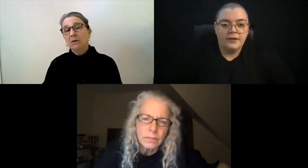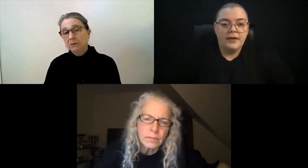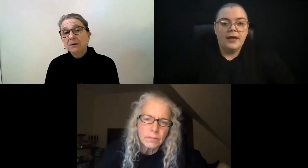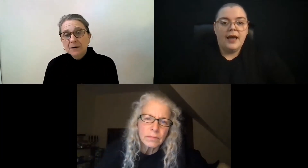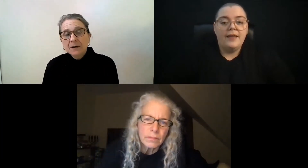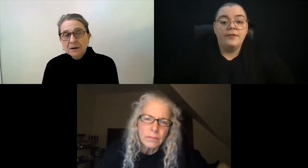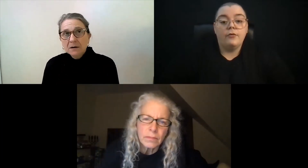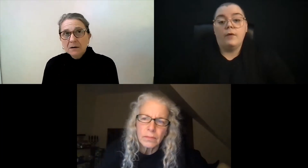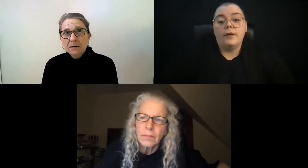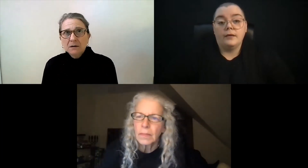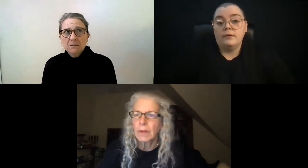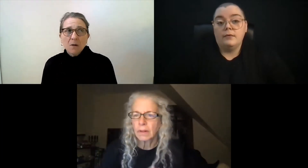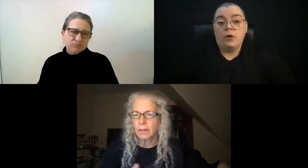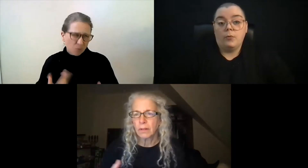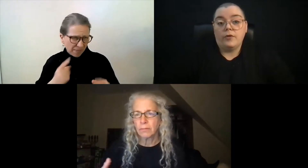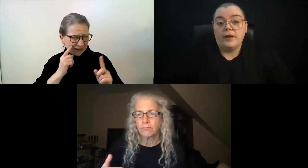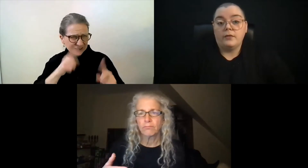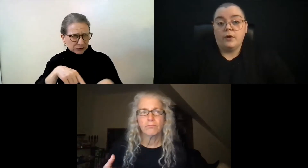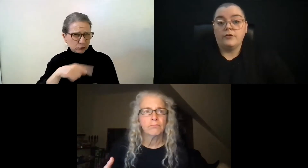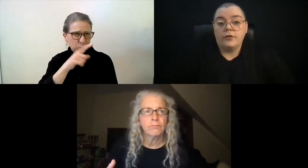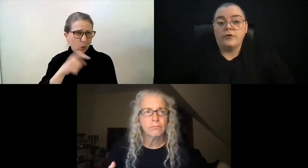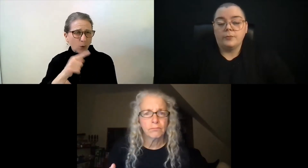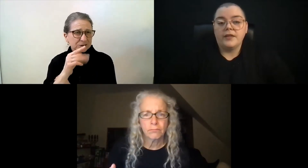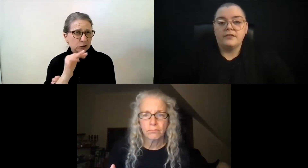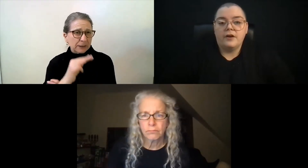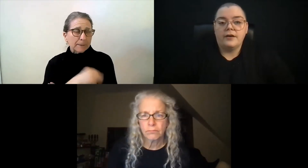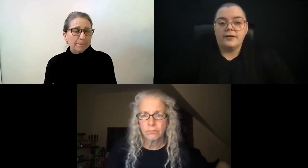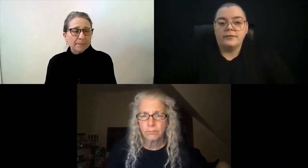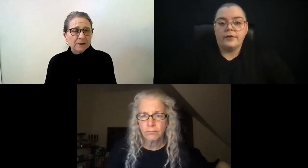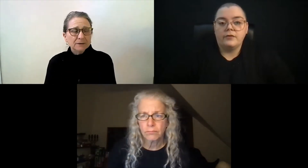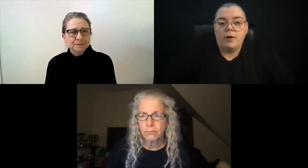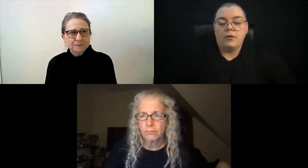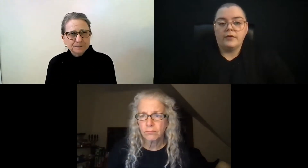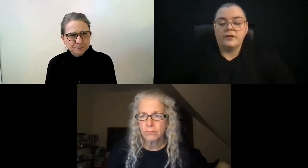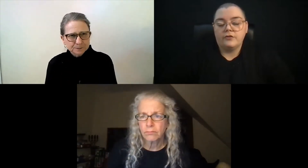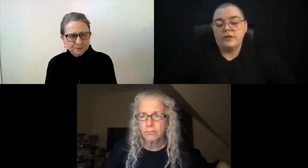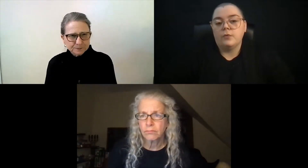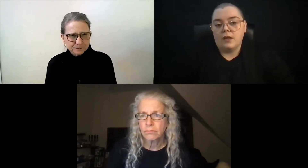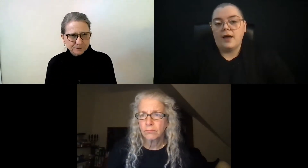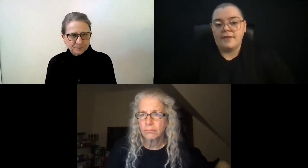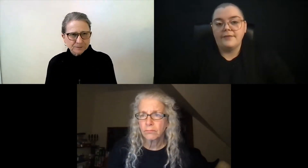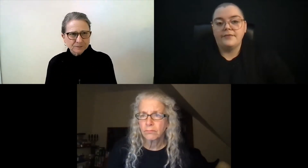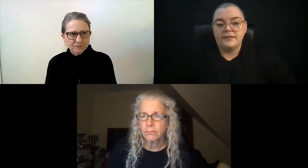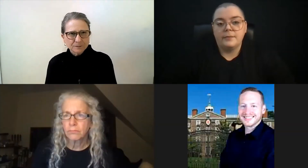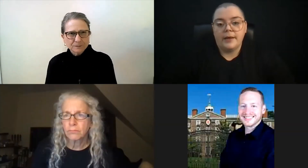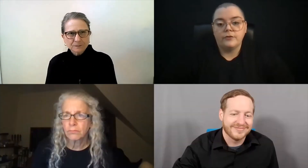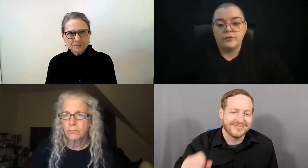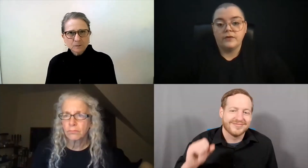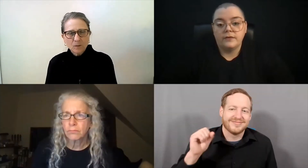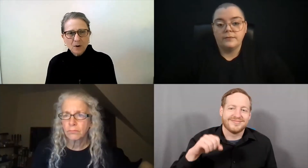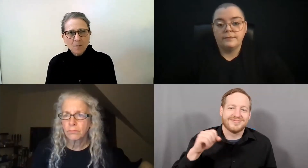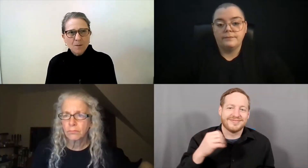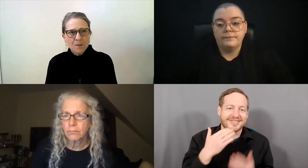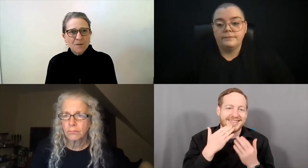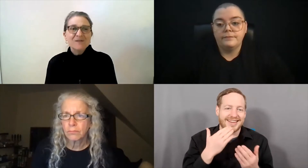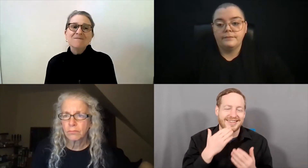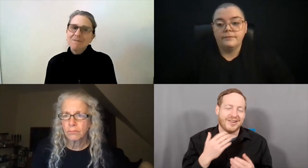things. And they're growing more and more, they're larger and larger. But that started as a very small organization. They do a lot of advocacy in Massachusetts.